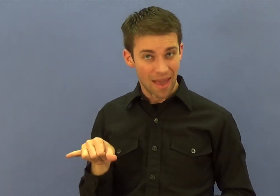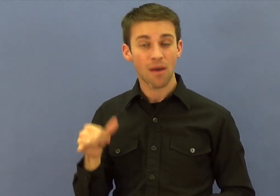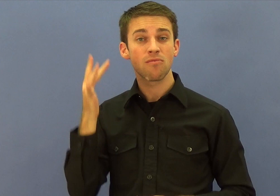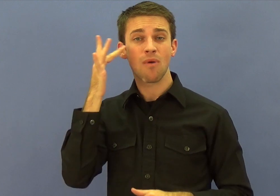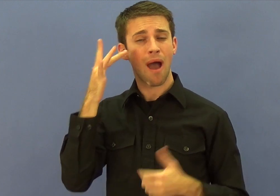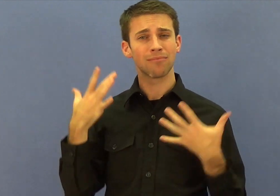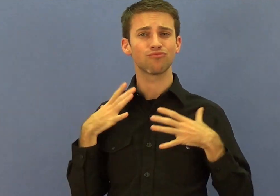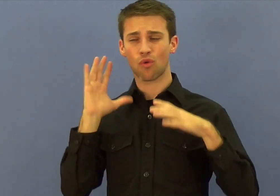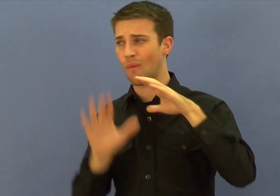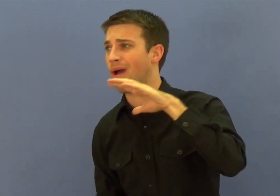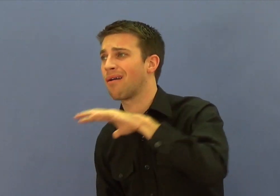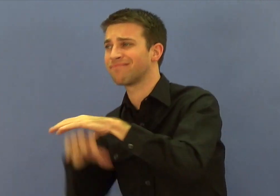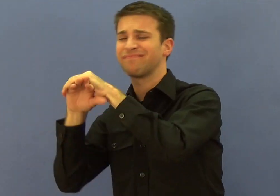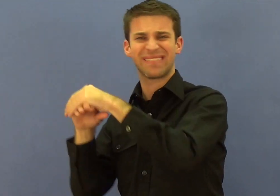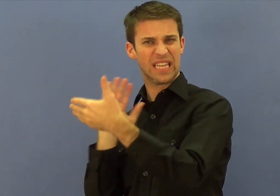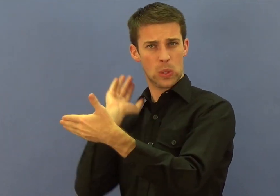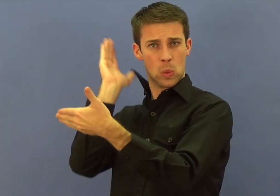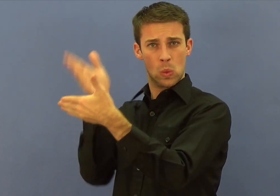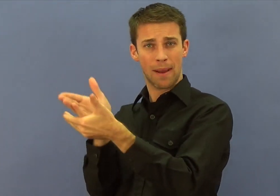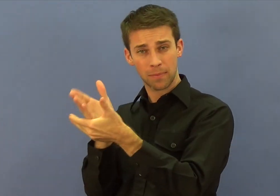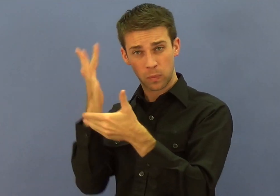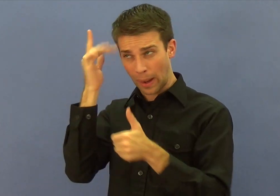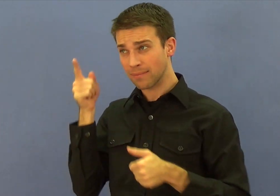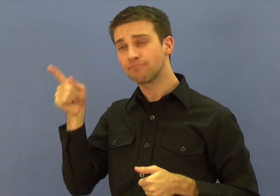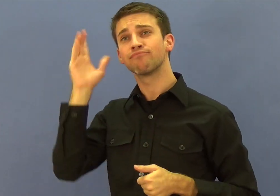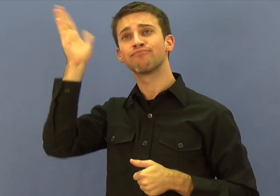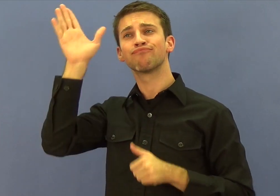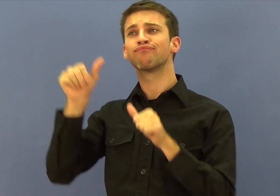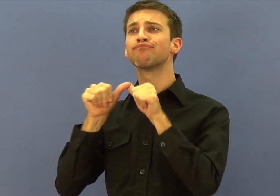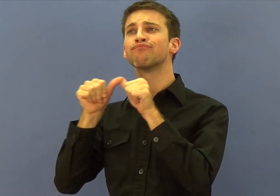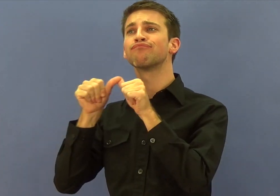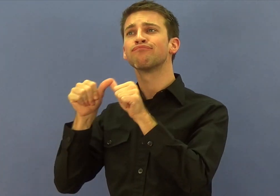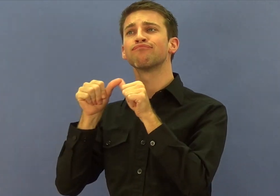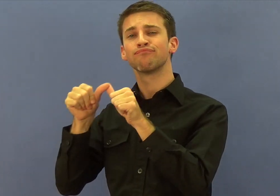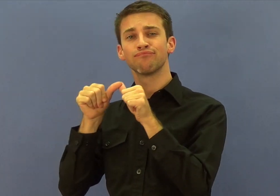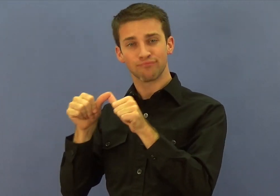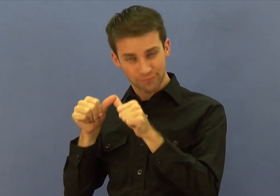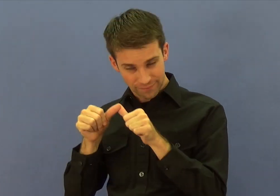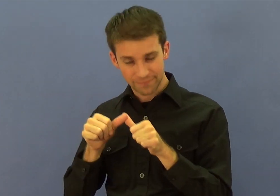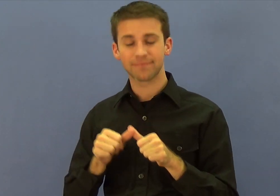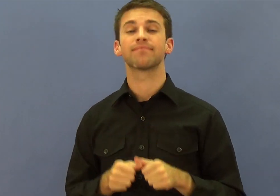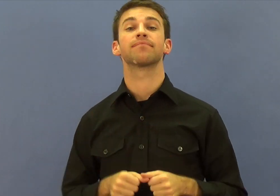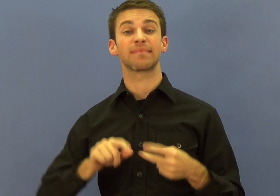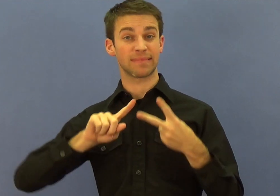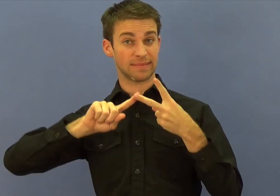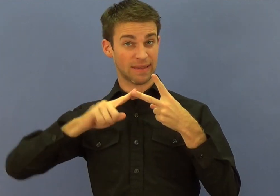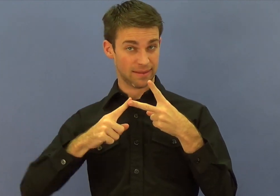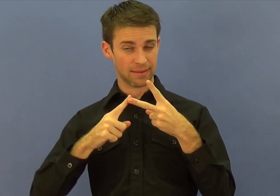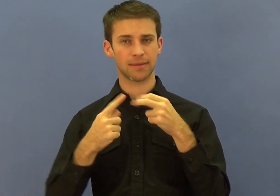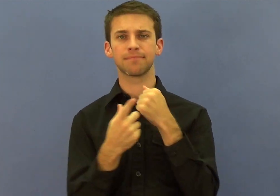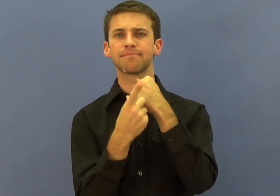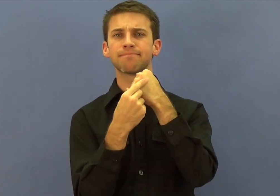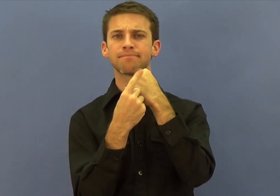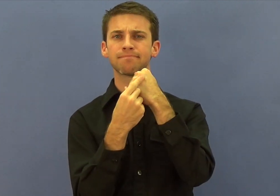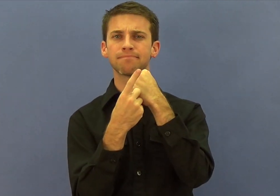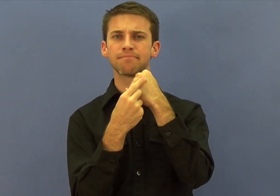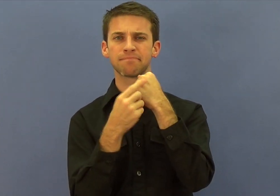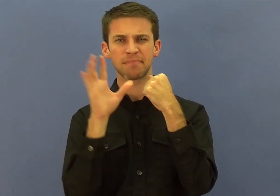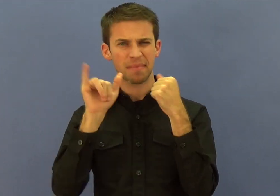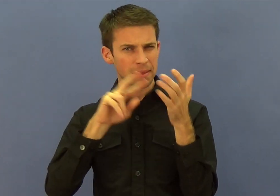their joke was received and the audience was laughing, I could simply scratch their back. This avoids having to reach for their hand and interrupt their